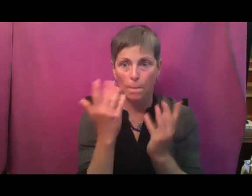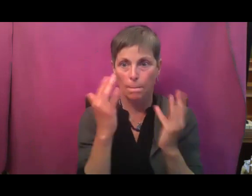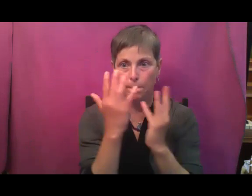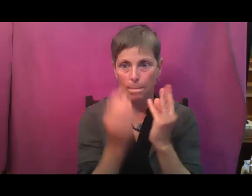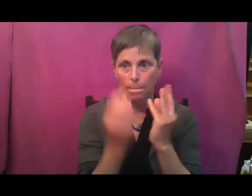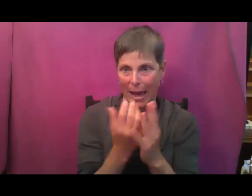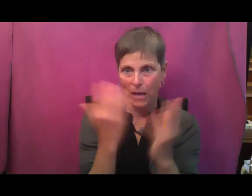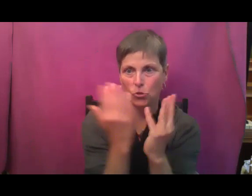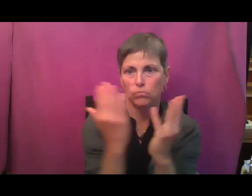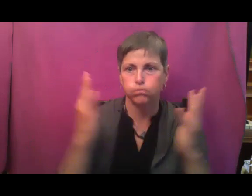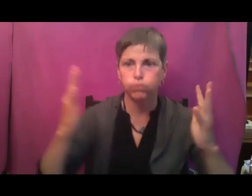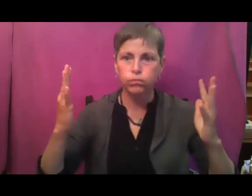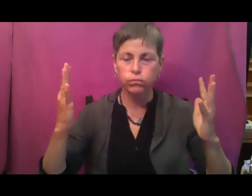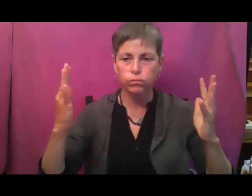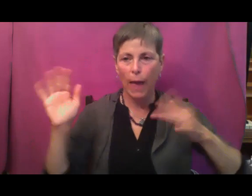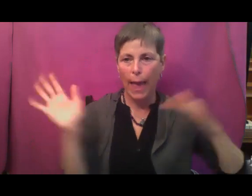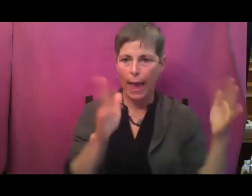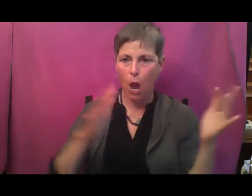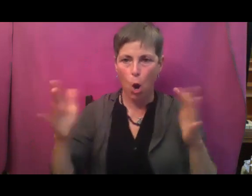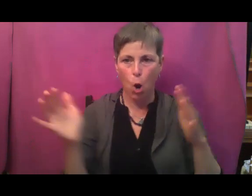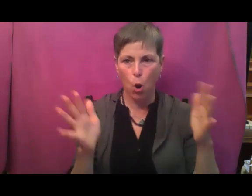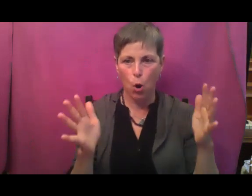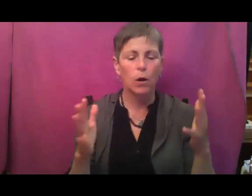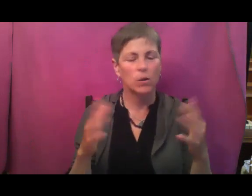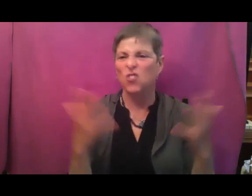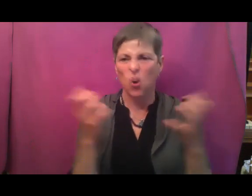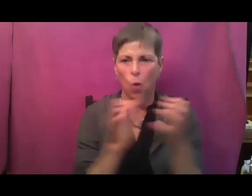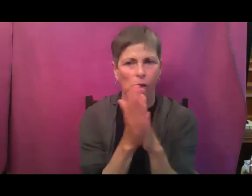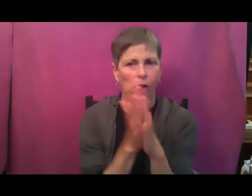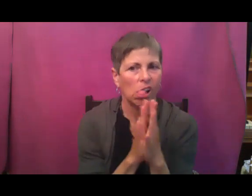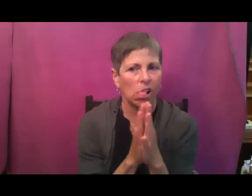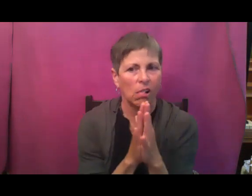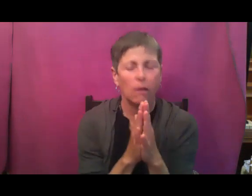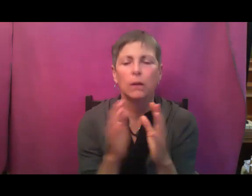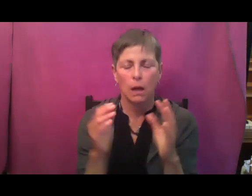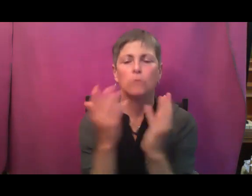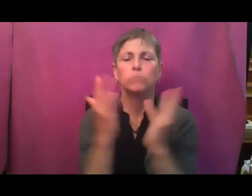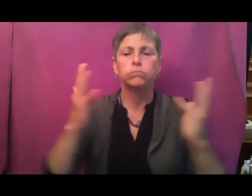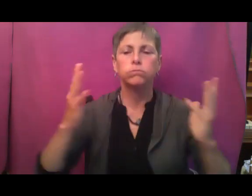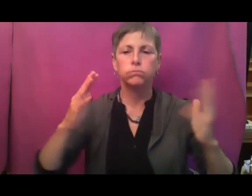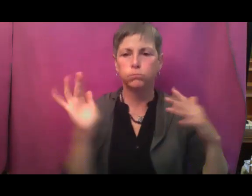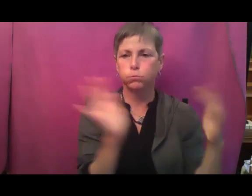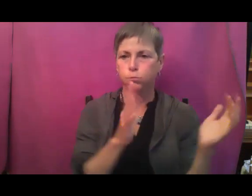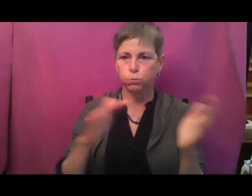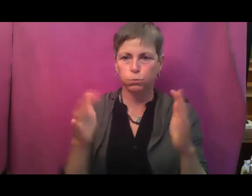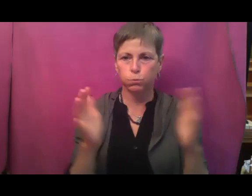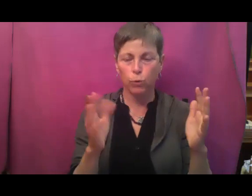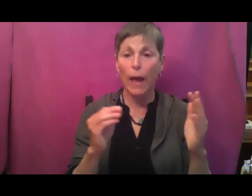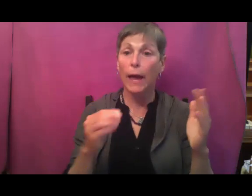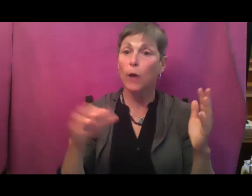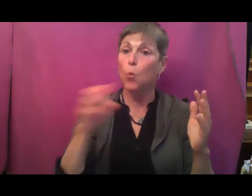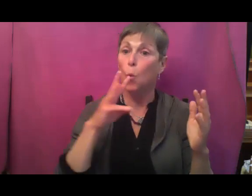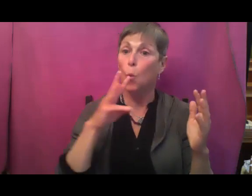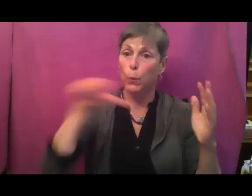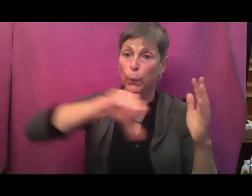soil, not the leaves. That's why we're not overcrowding them. So there's really nice airflow between all of the parts